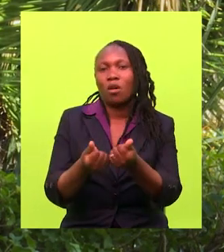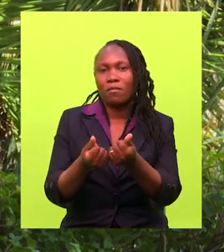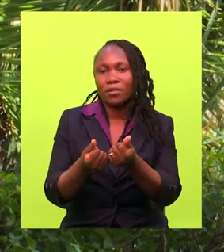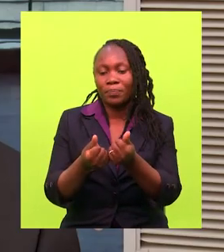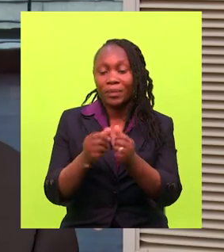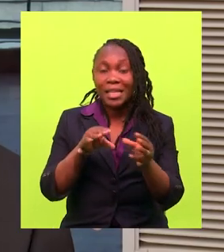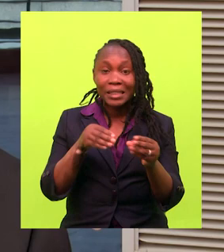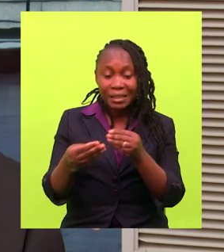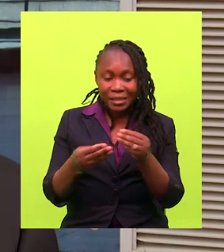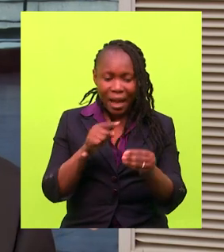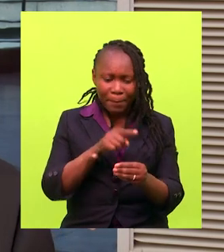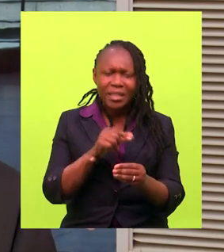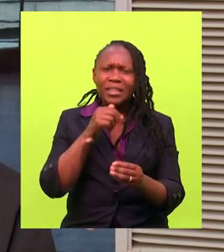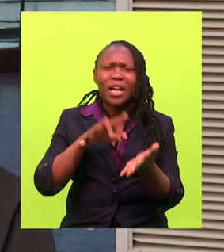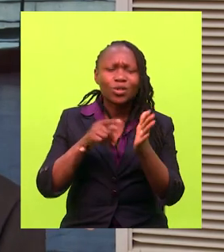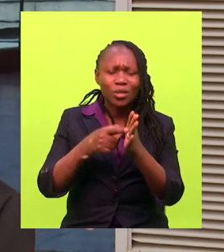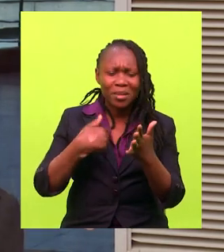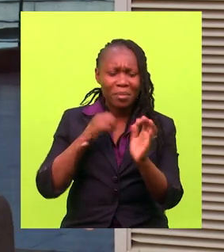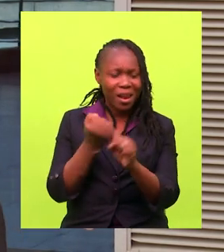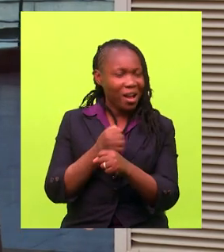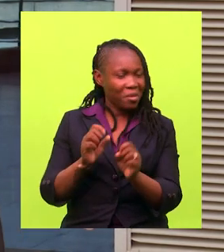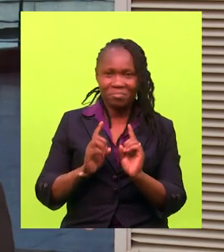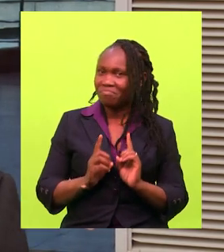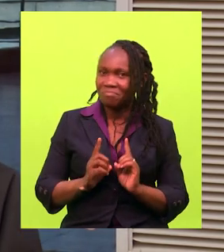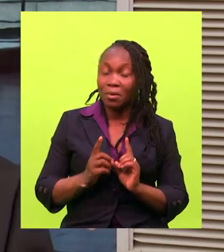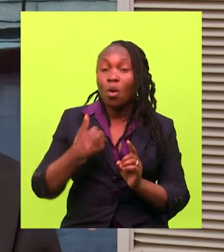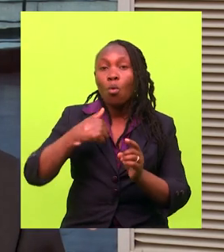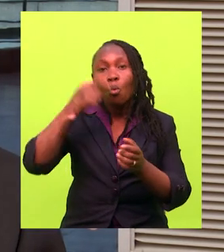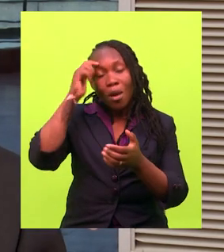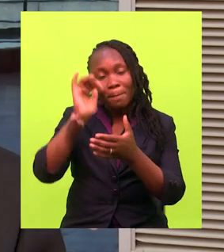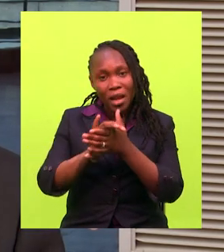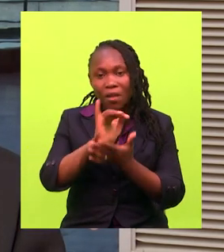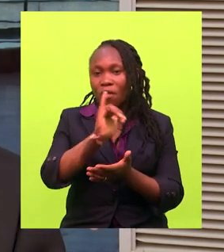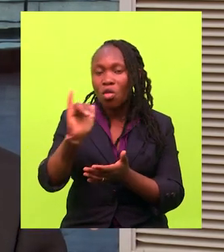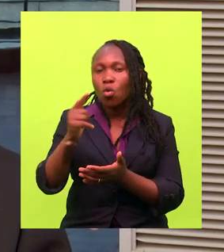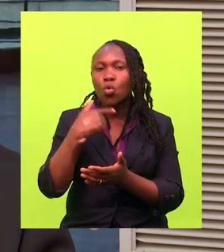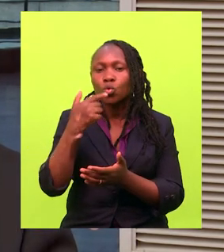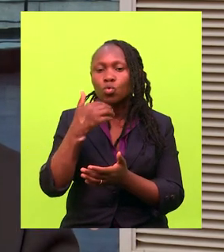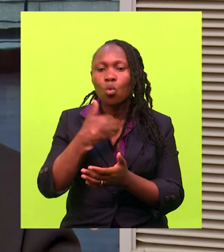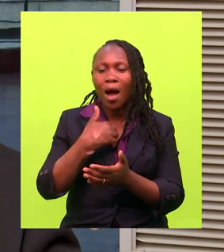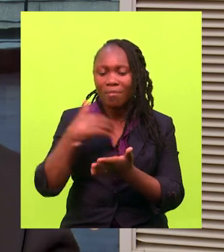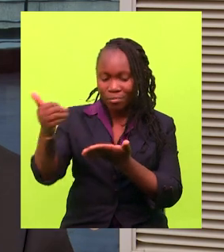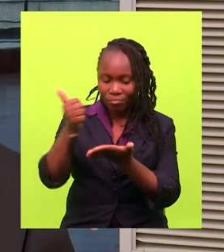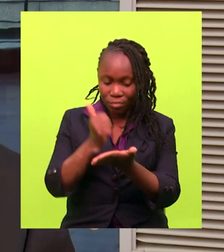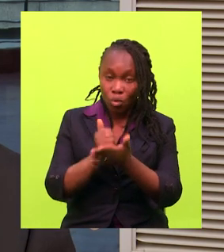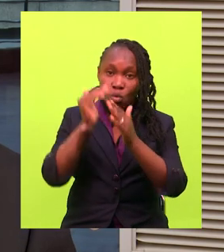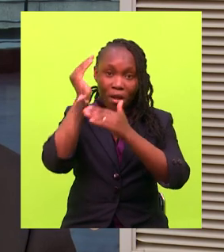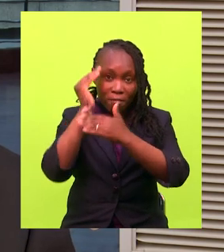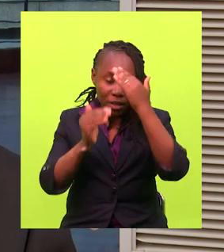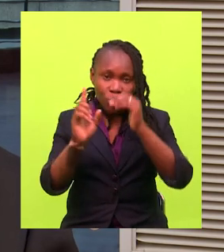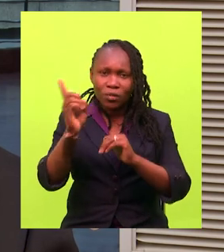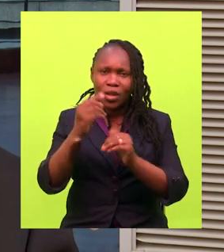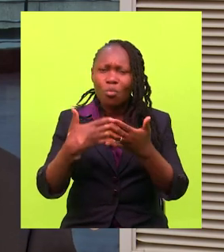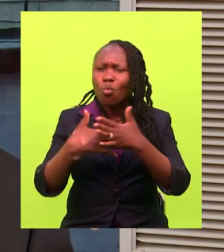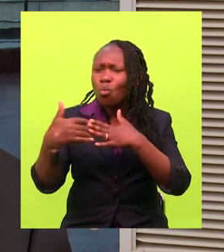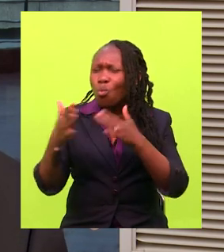sorted. Disability is not inability. So we believe that those who have been admitted to the University of